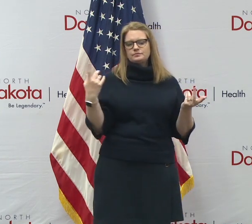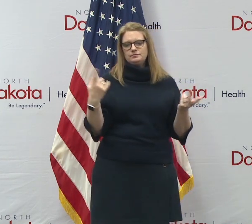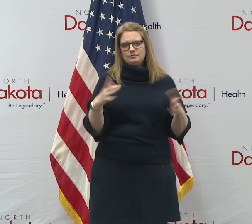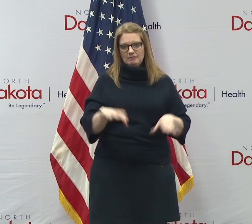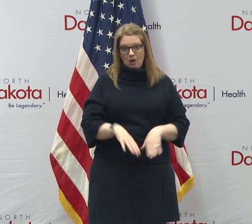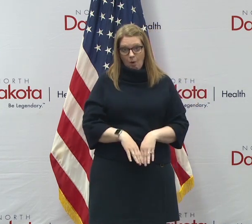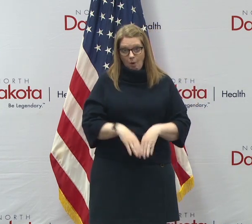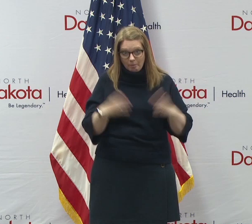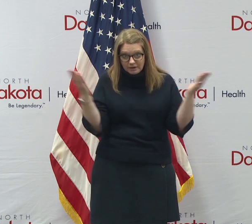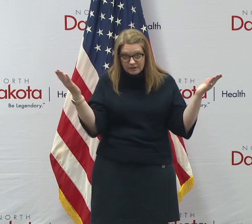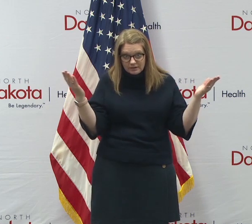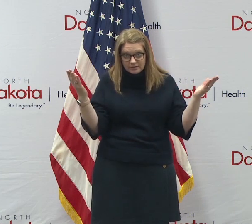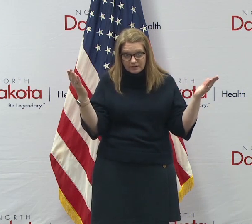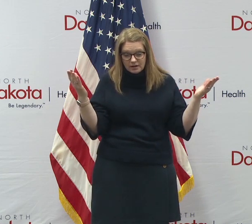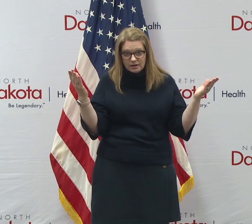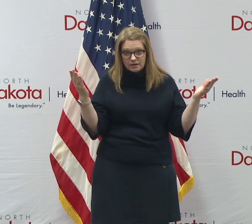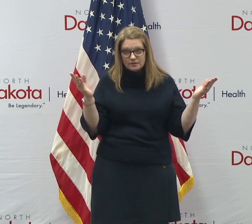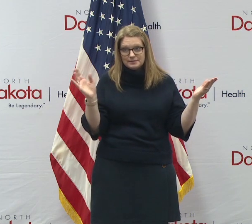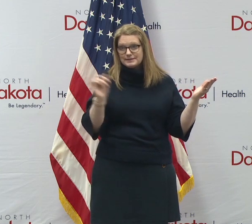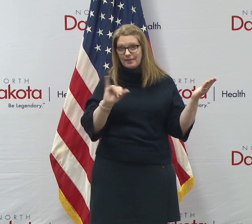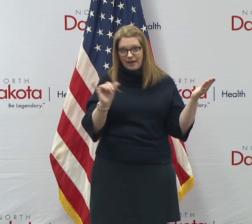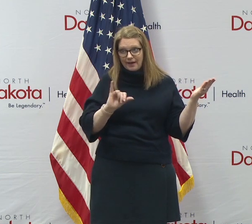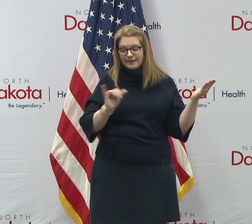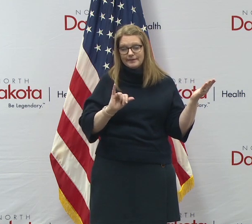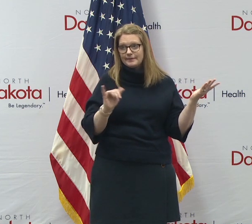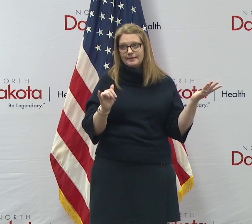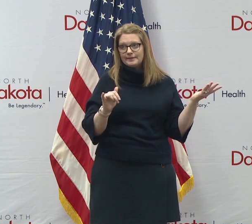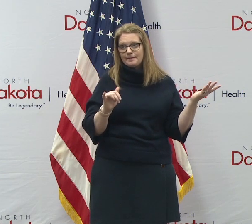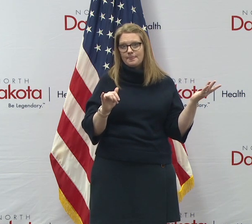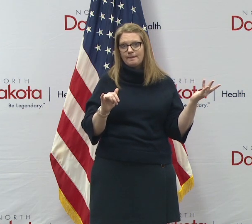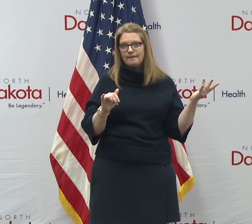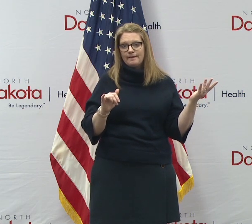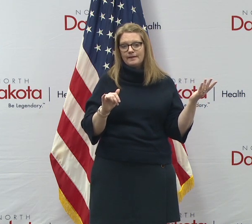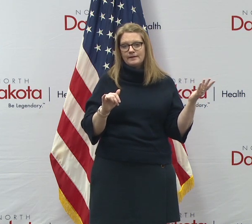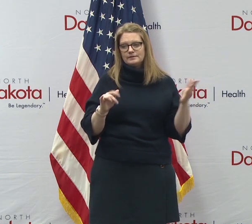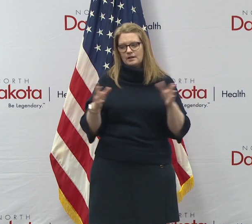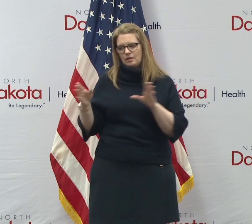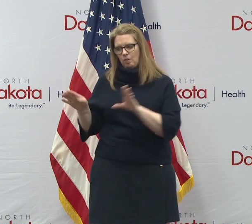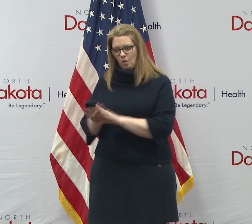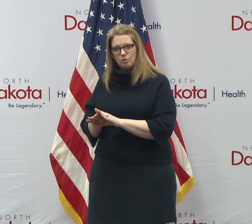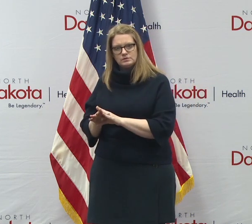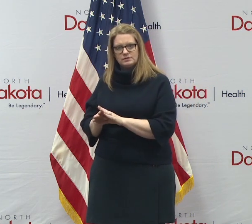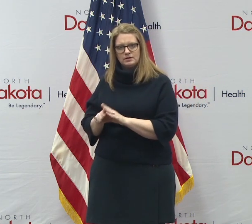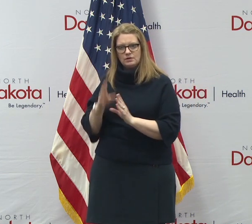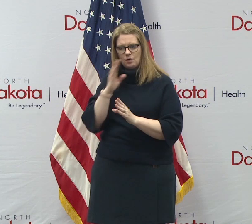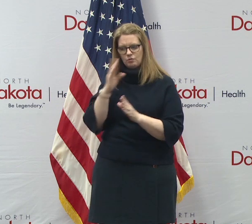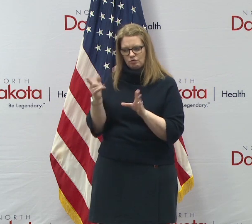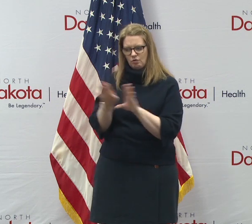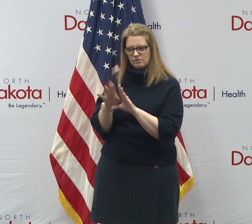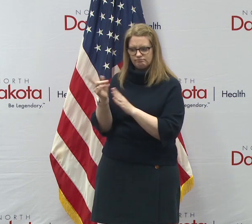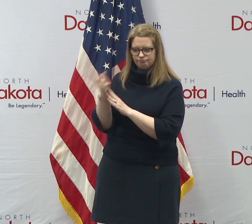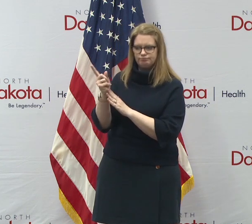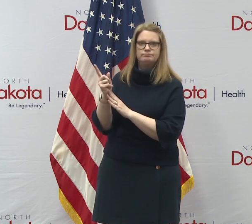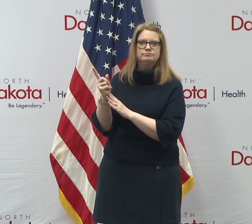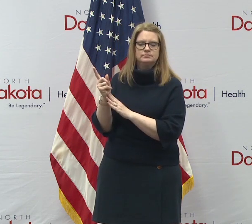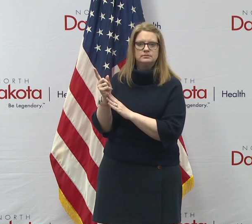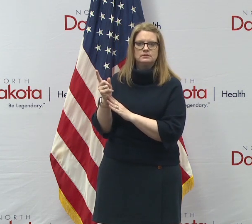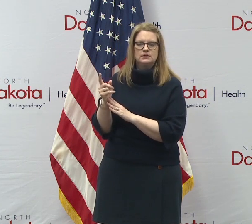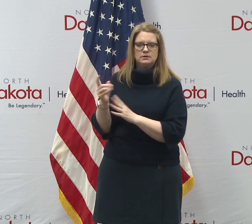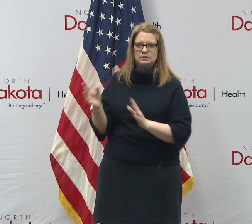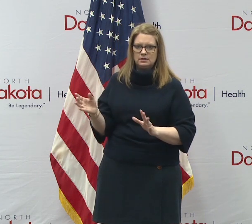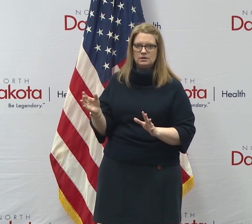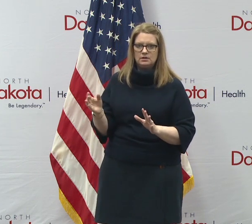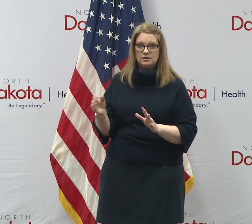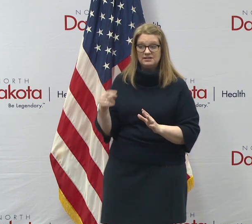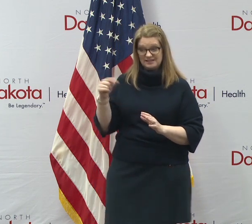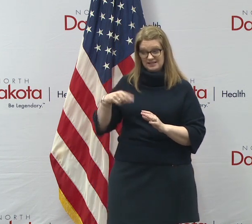reopening as the, as the, uh, the same way we closed when we closed, it was pretty sudden, which is, Hey, we're facing a